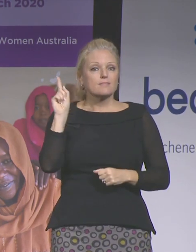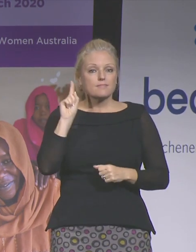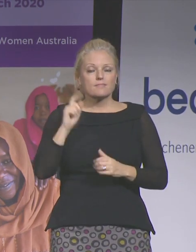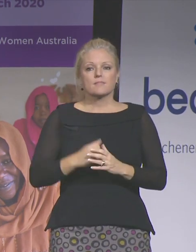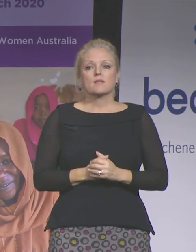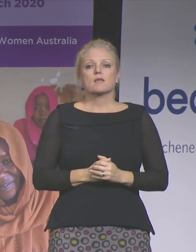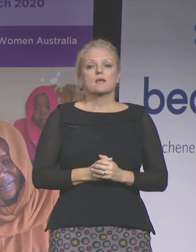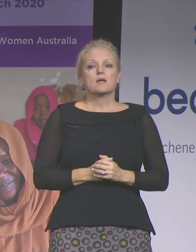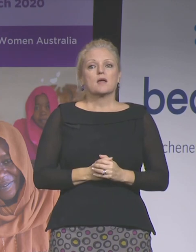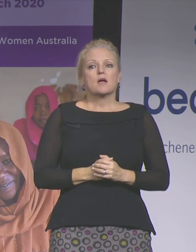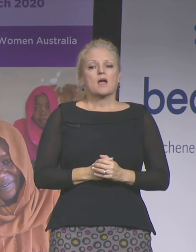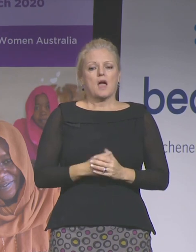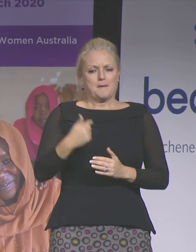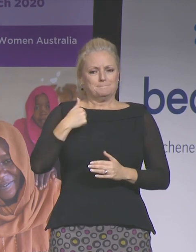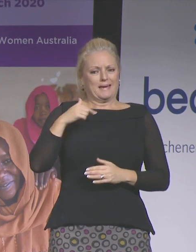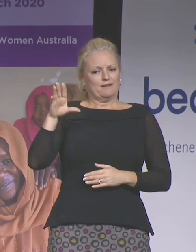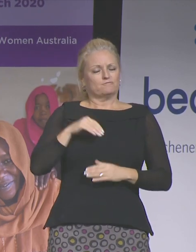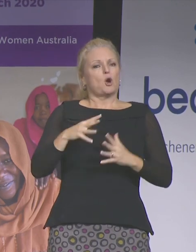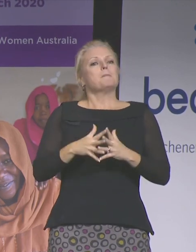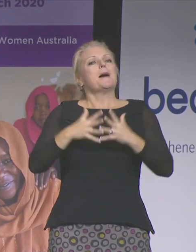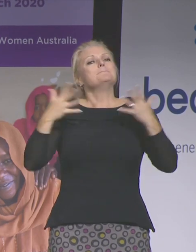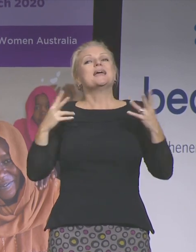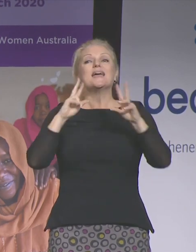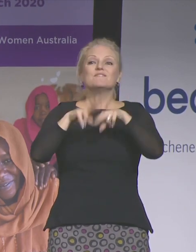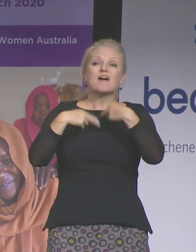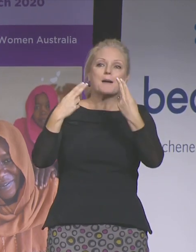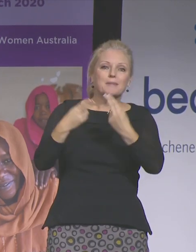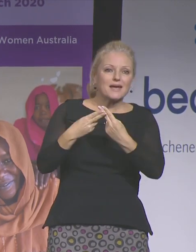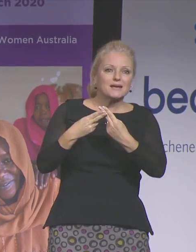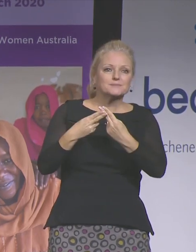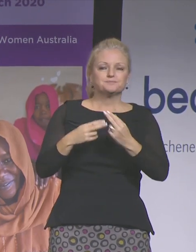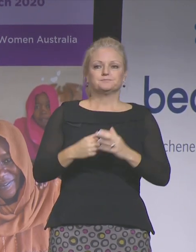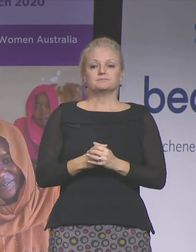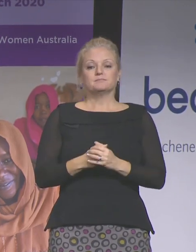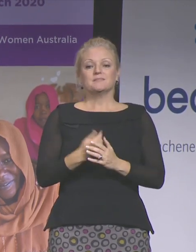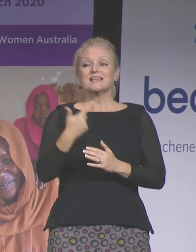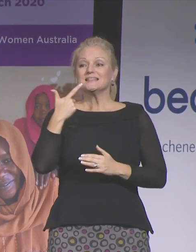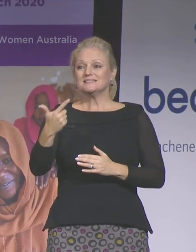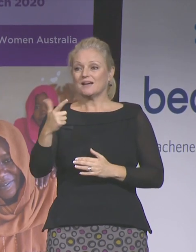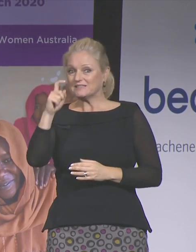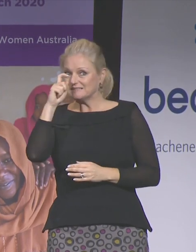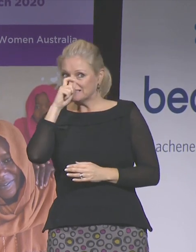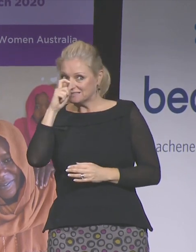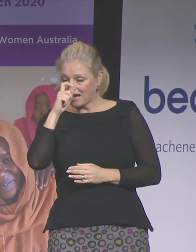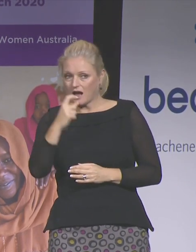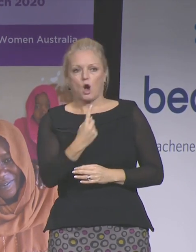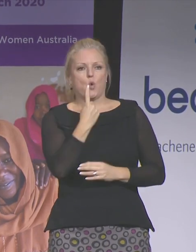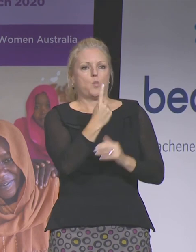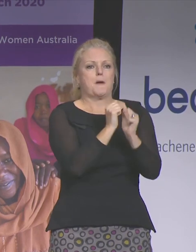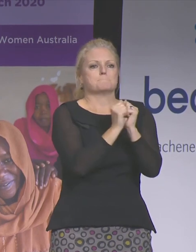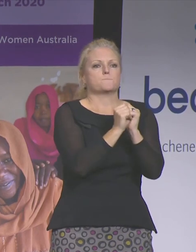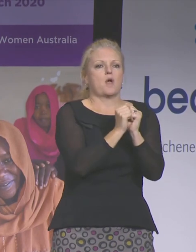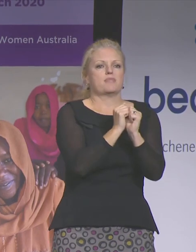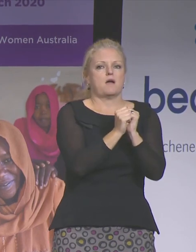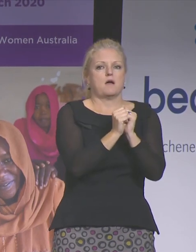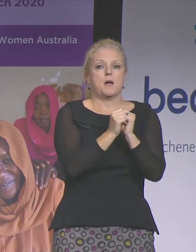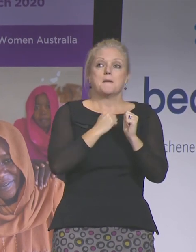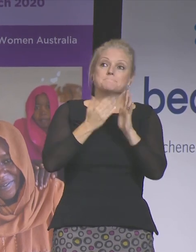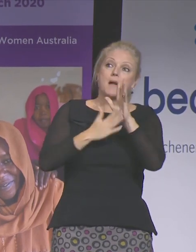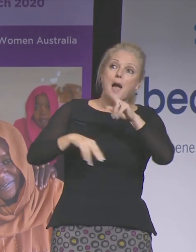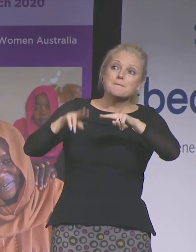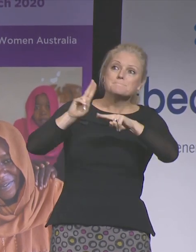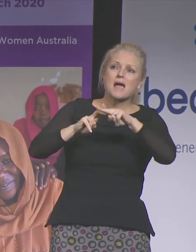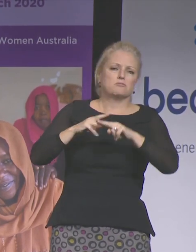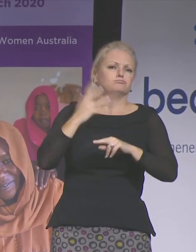I come from a large family, seven sisters and one brother. My parents are very poor,